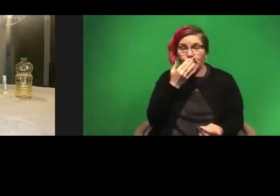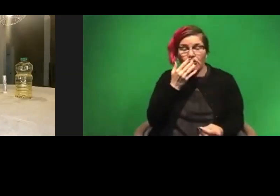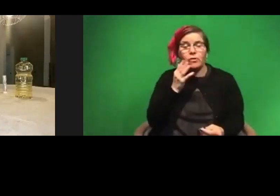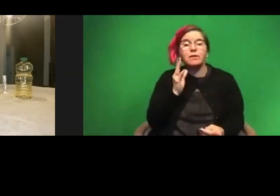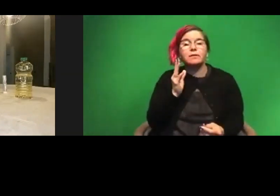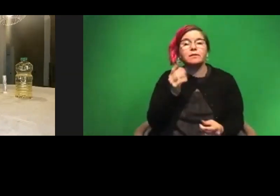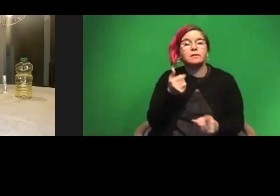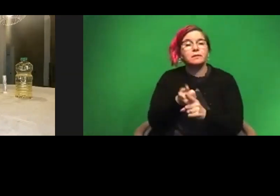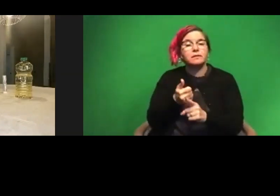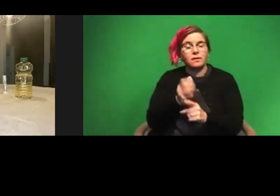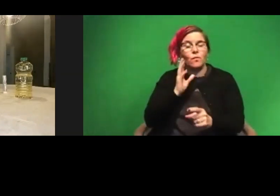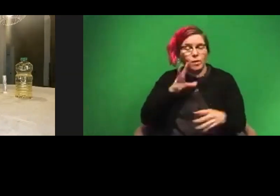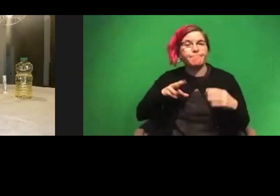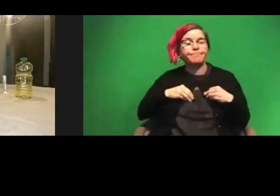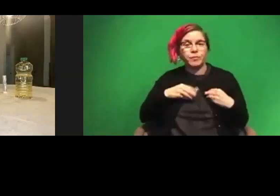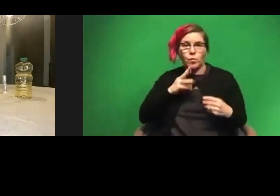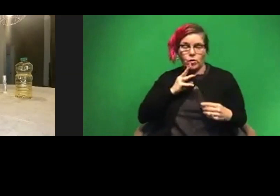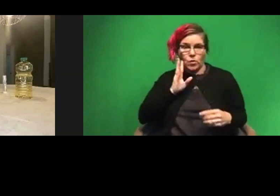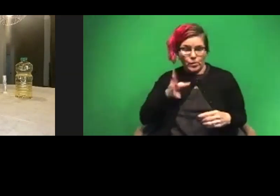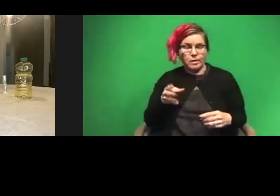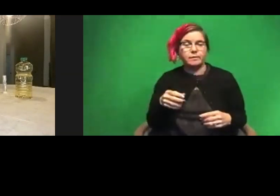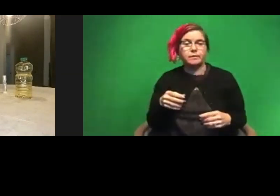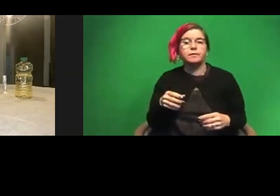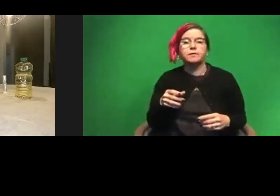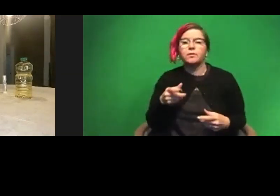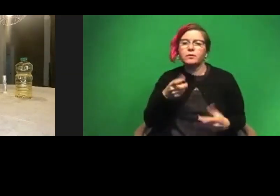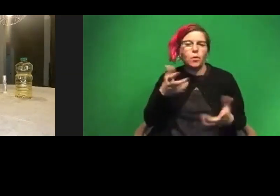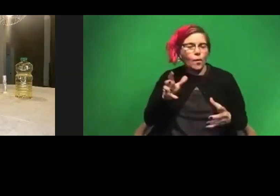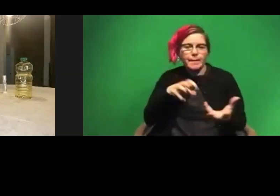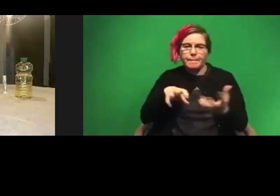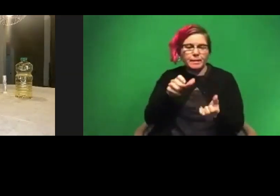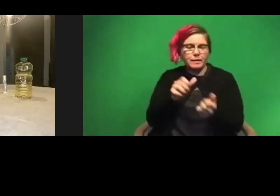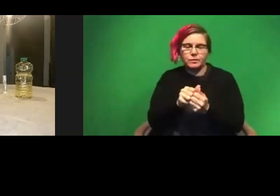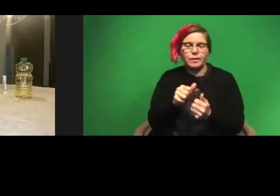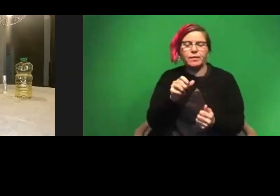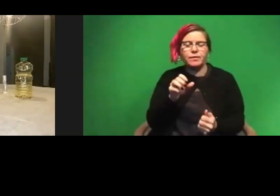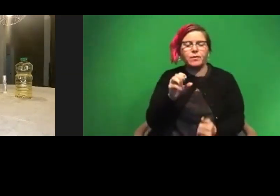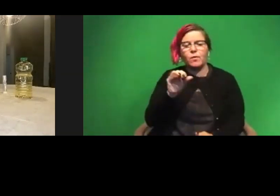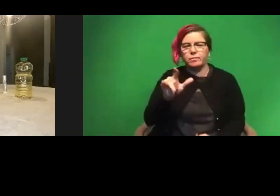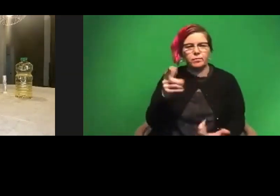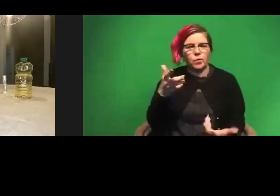is water soluble. So you don't want it to mix with the oil.